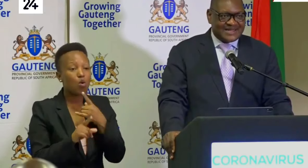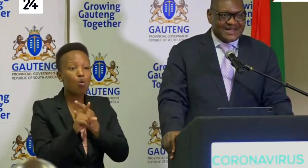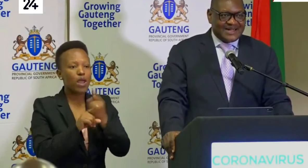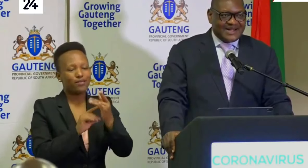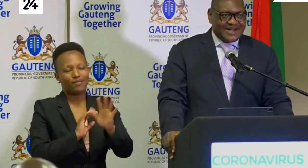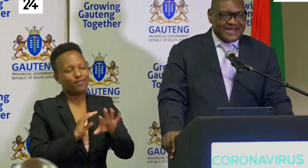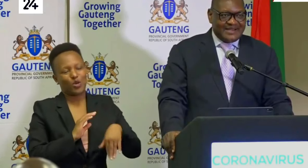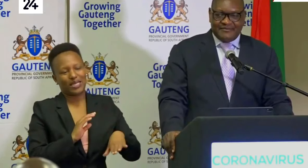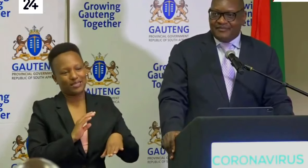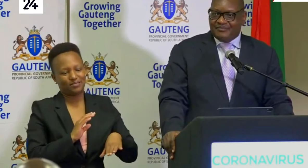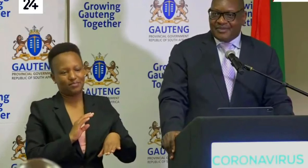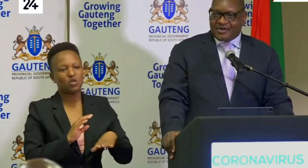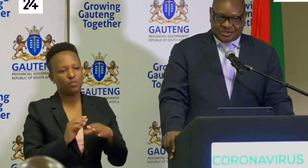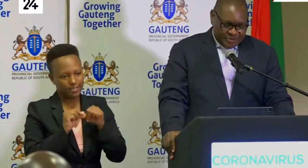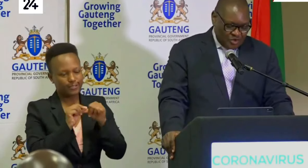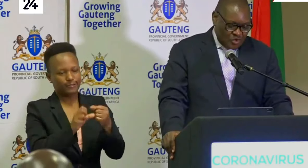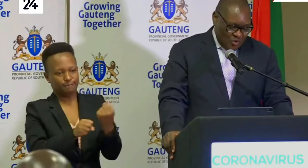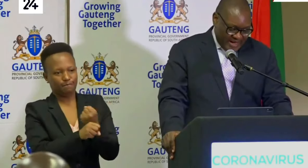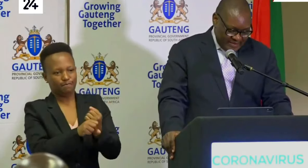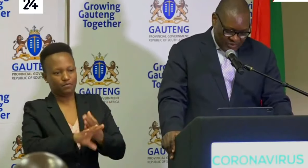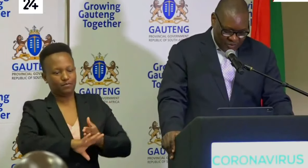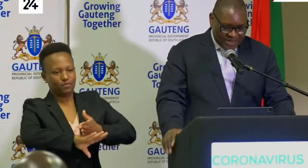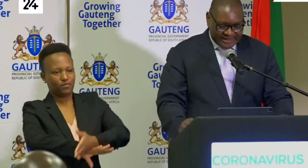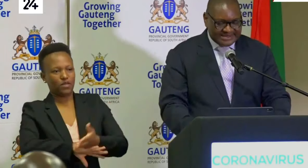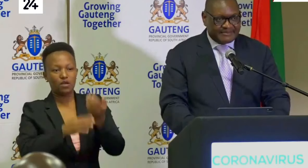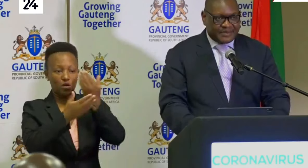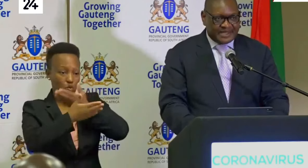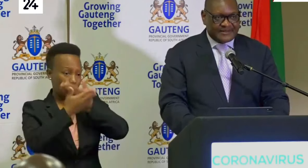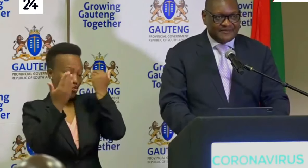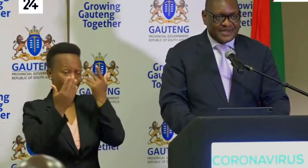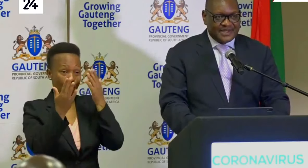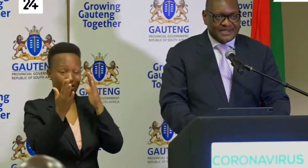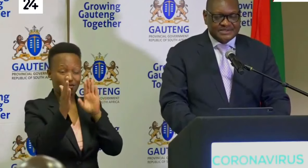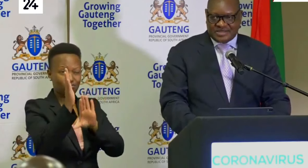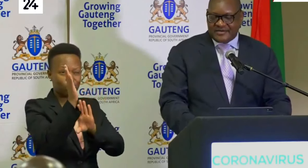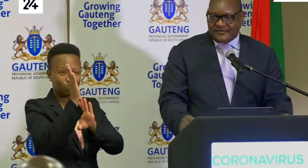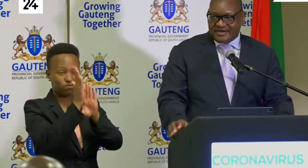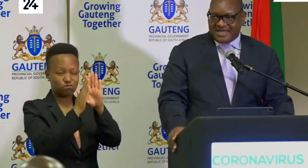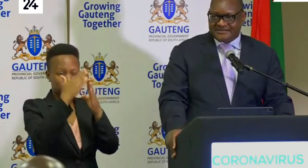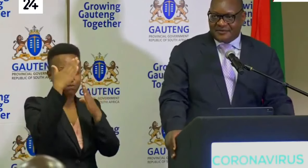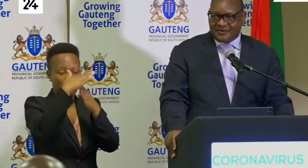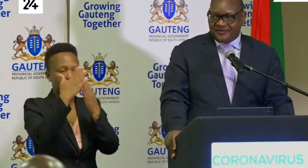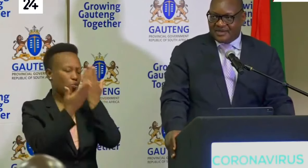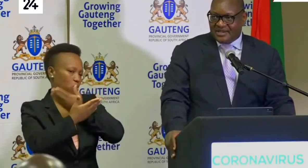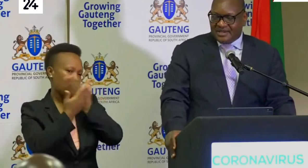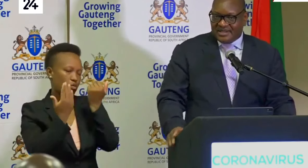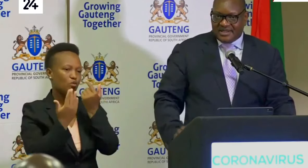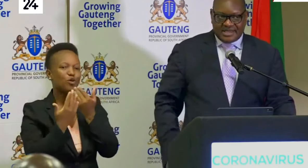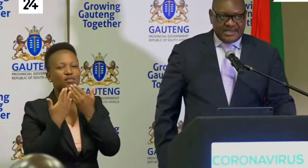because we don't know when we will reach the peak. so thank you very much for